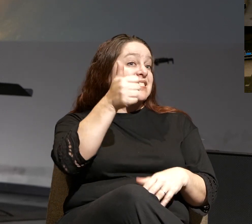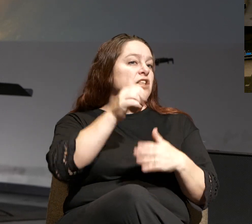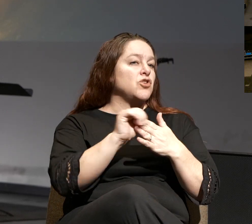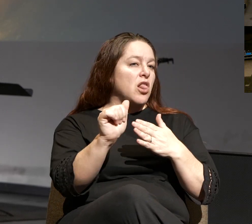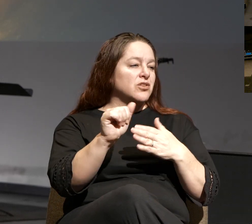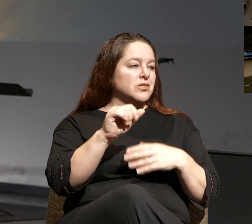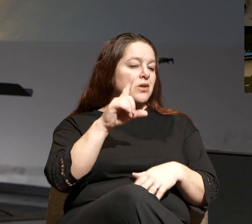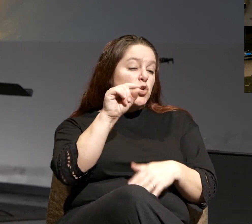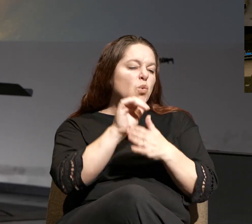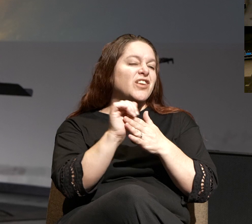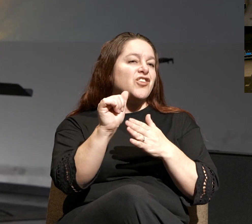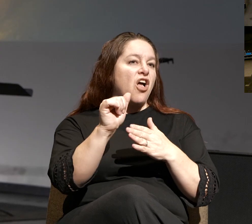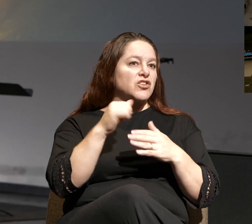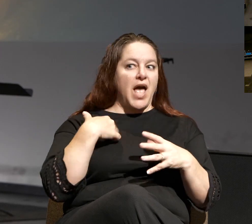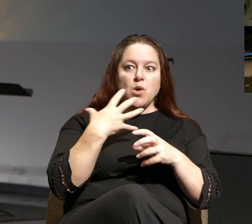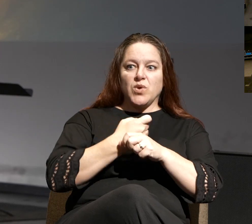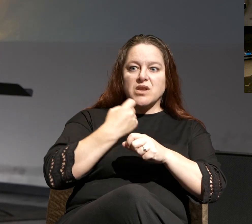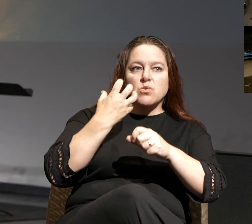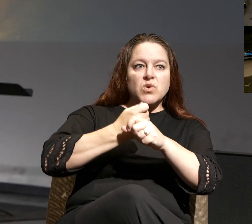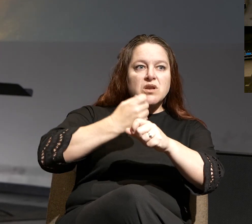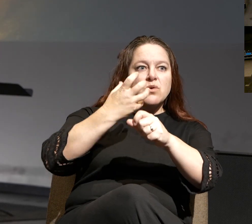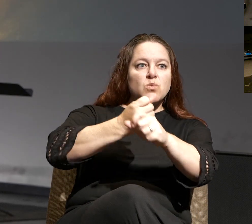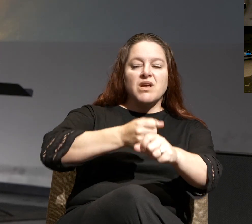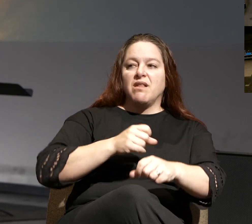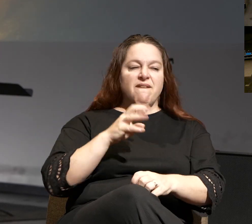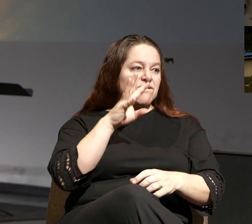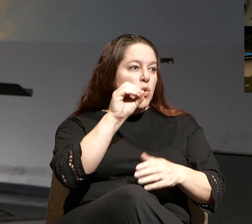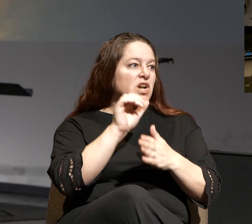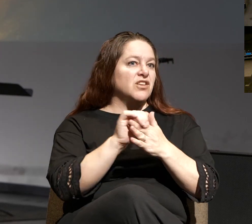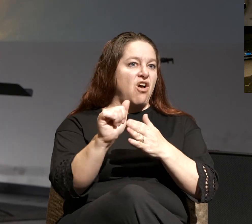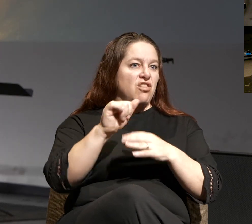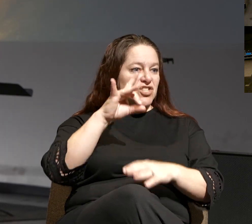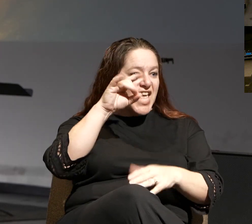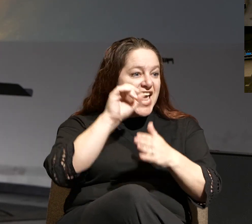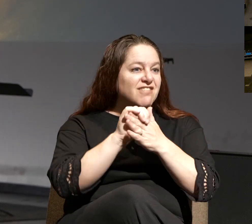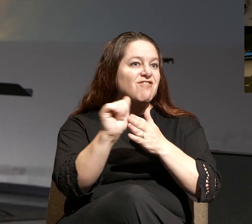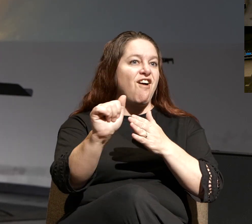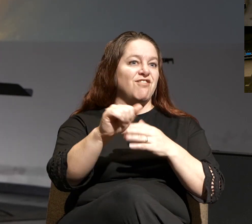Let's play for $20. I keep winning. Let's play for $40. Let's play for $80.